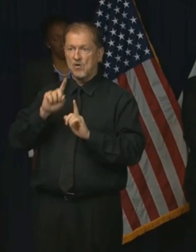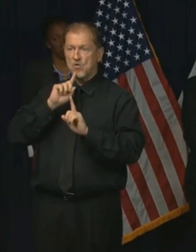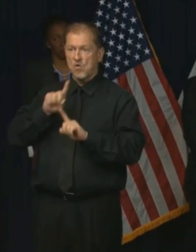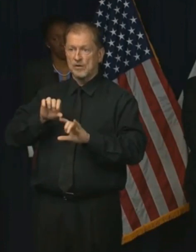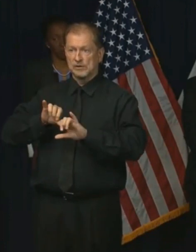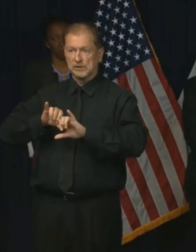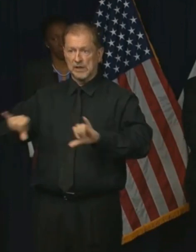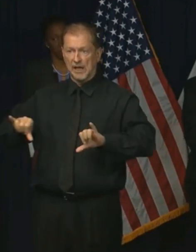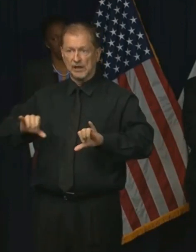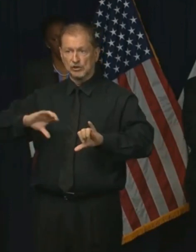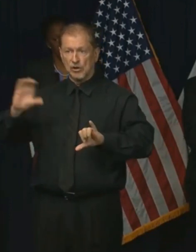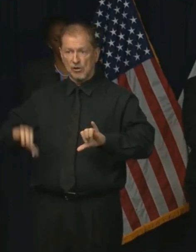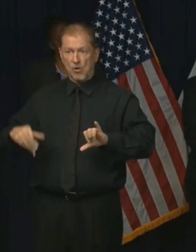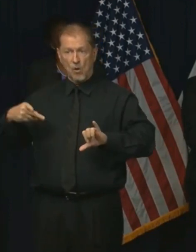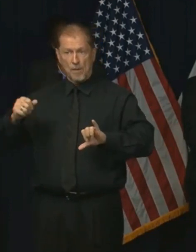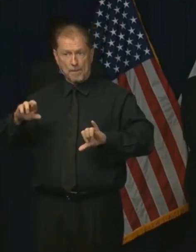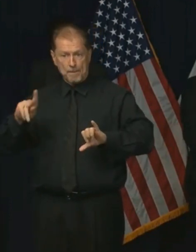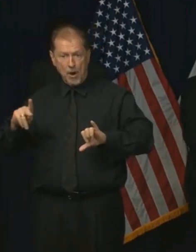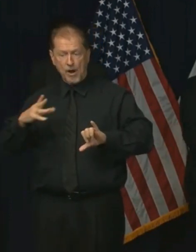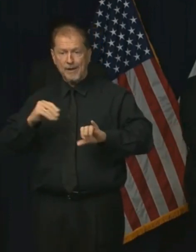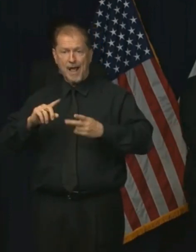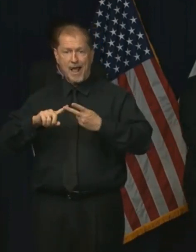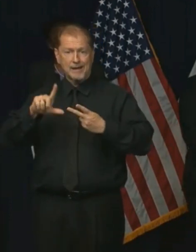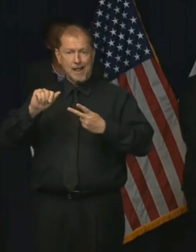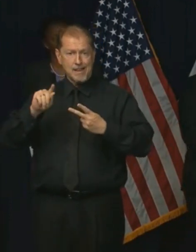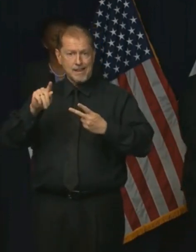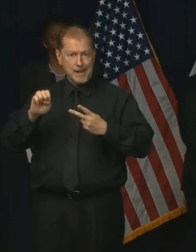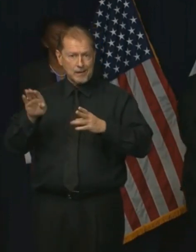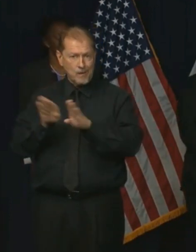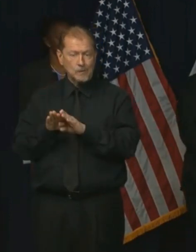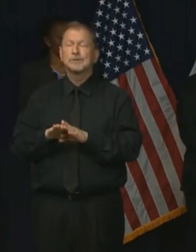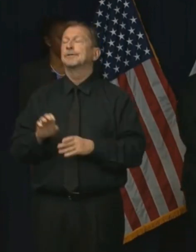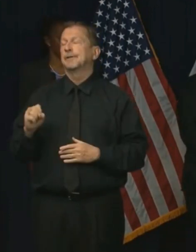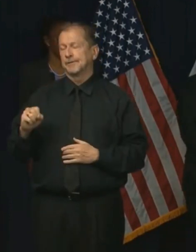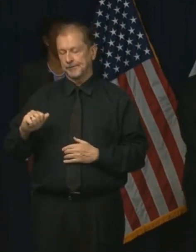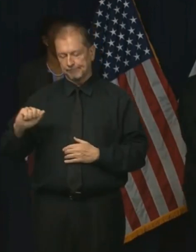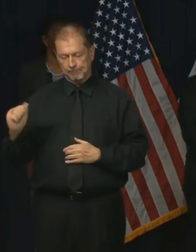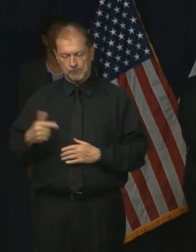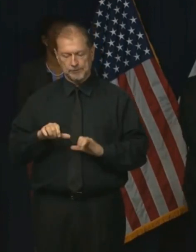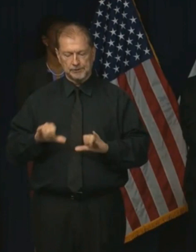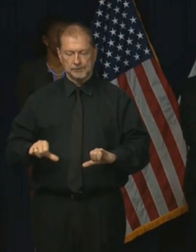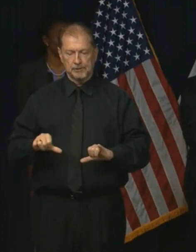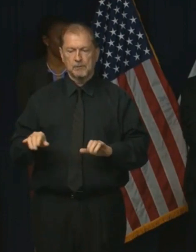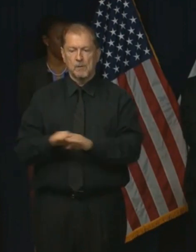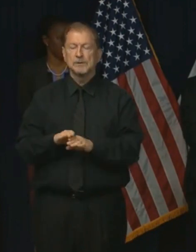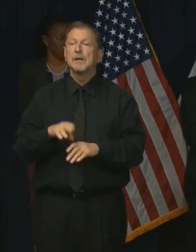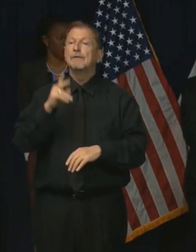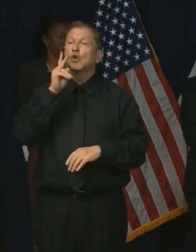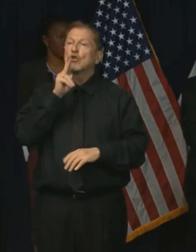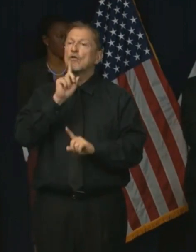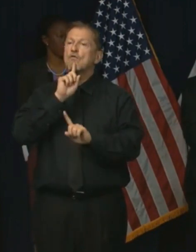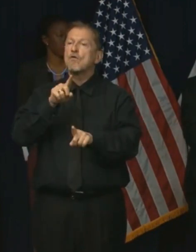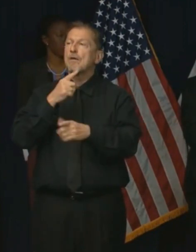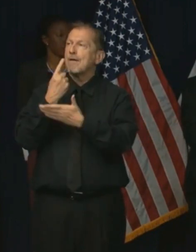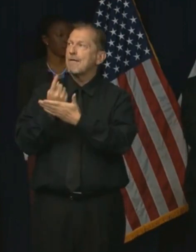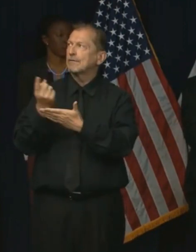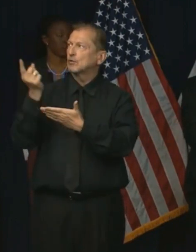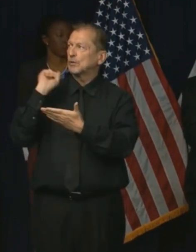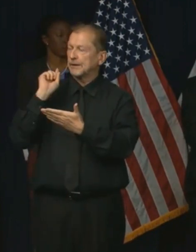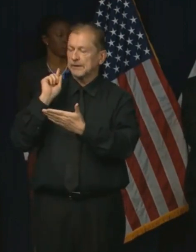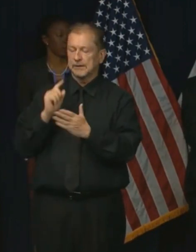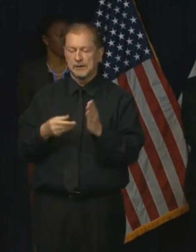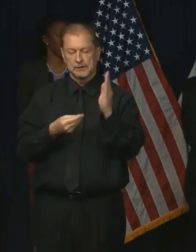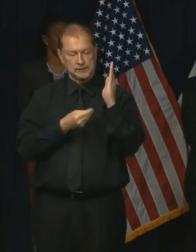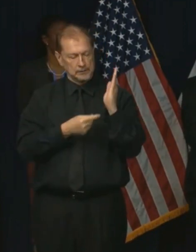Chicago Parks, Lakefront remains Oh, yes. All that remains closed. All If you look at the order that we issued last week, the order